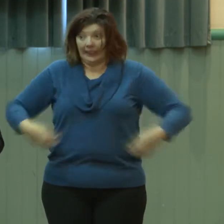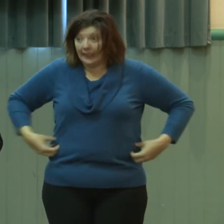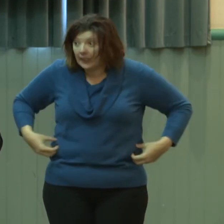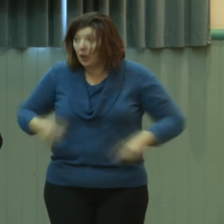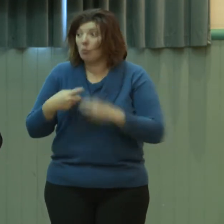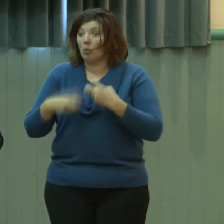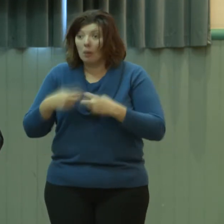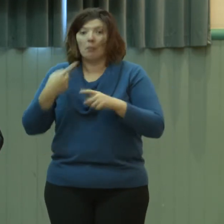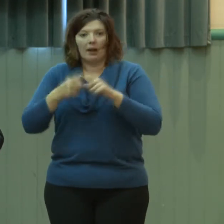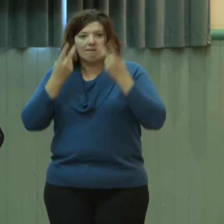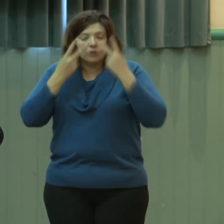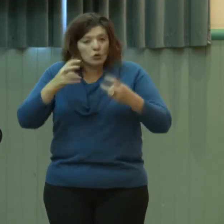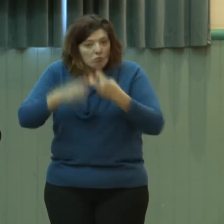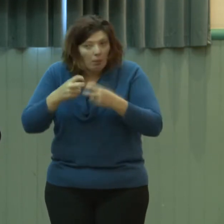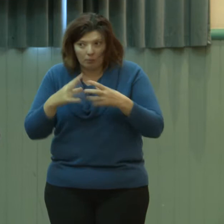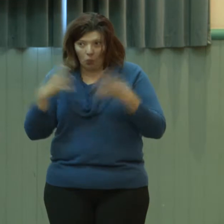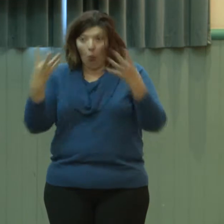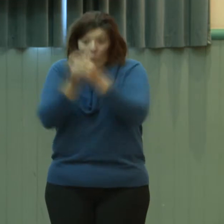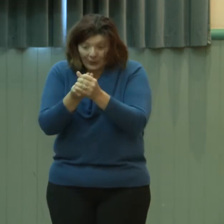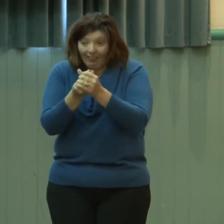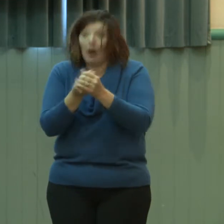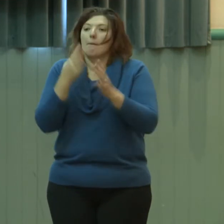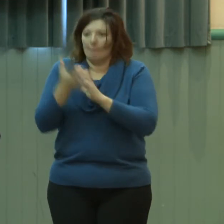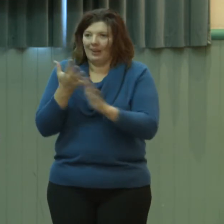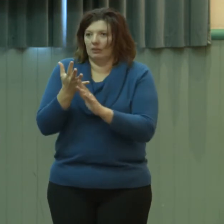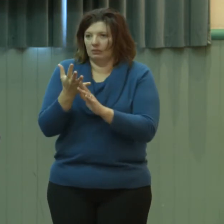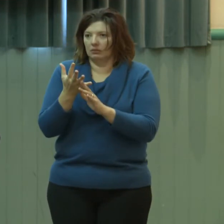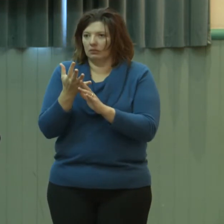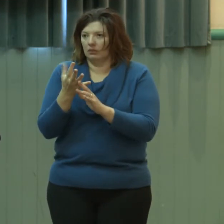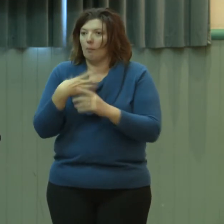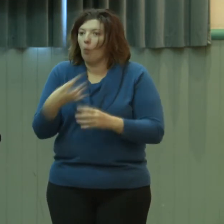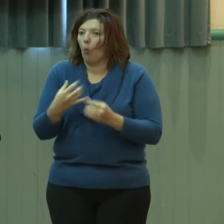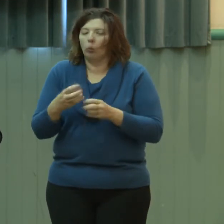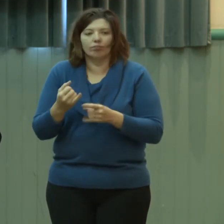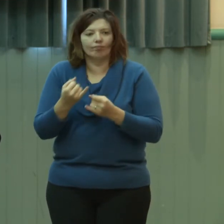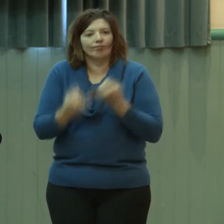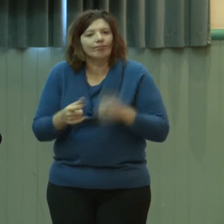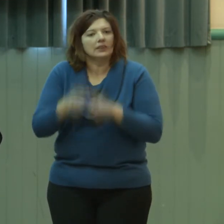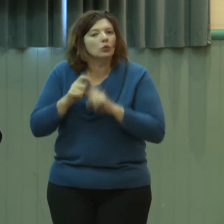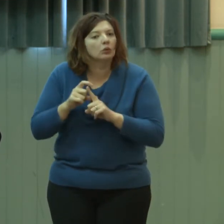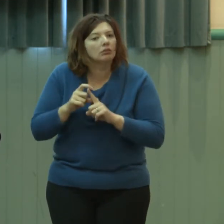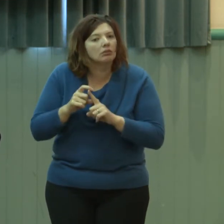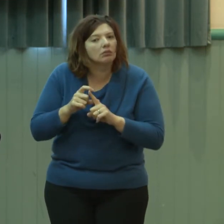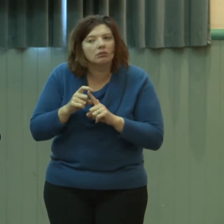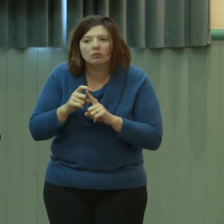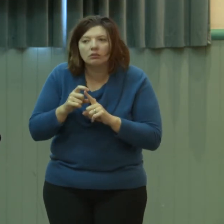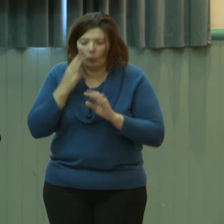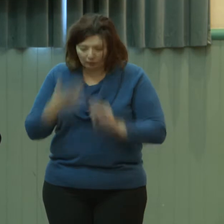And all those things create more difficulties for you in life as you're growing up. And as a result,